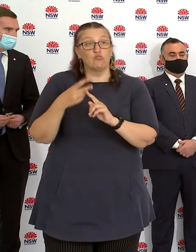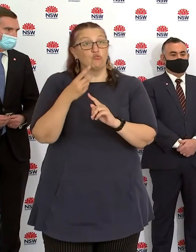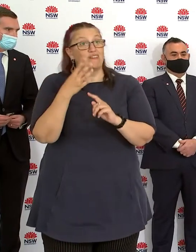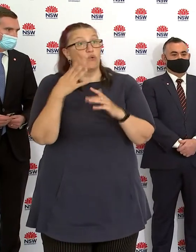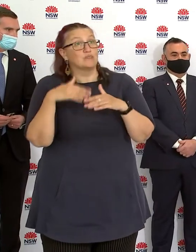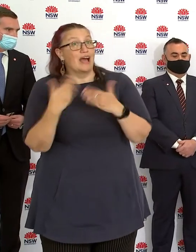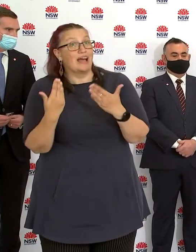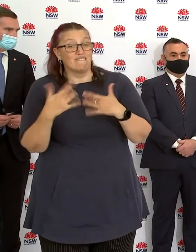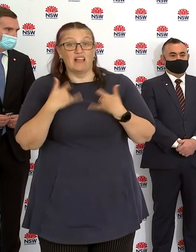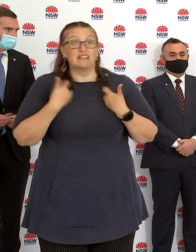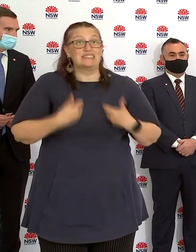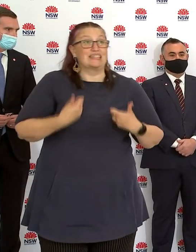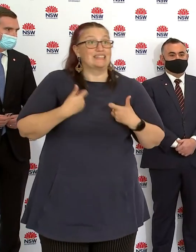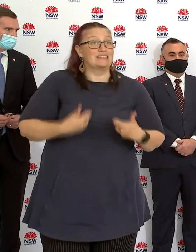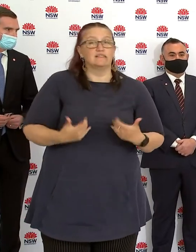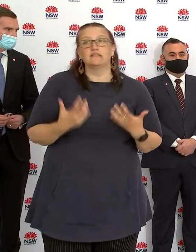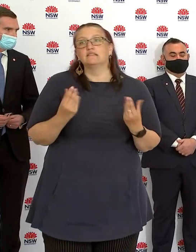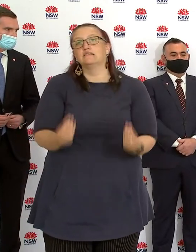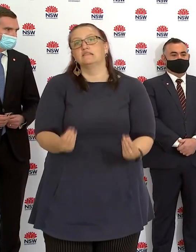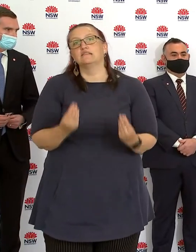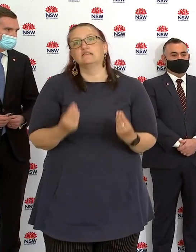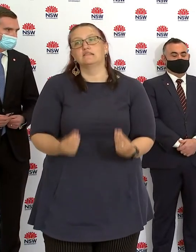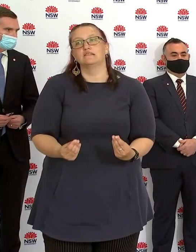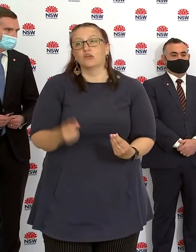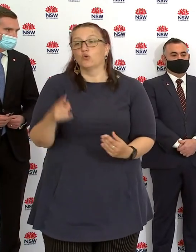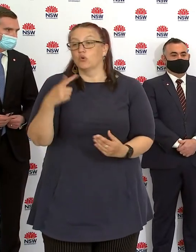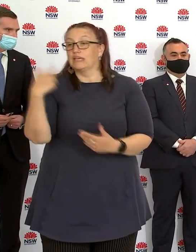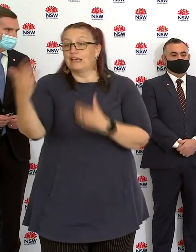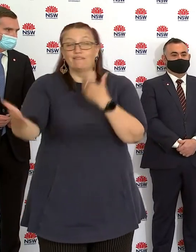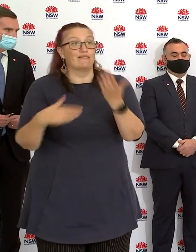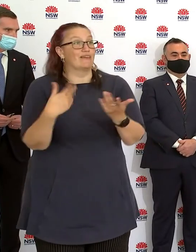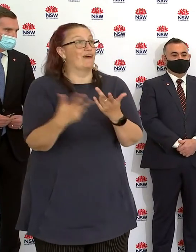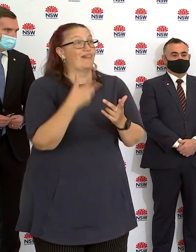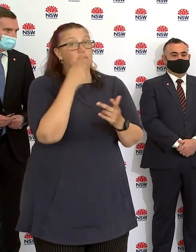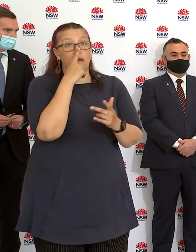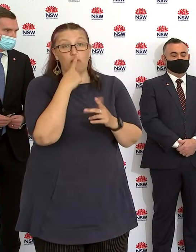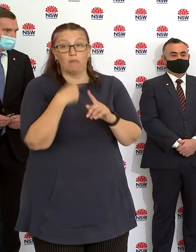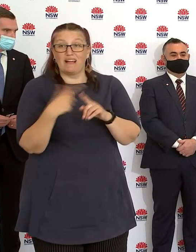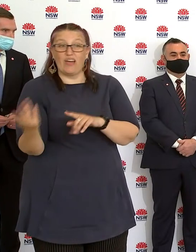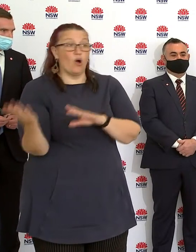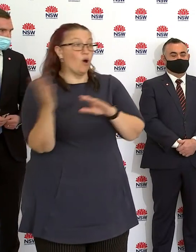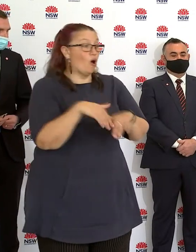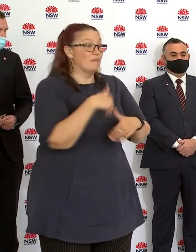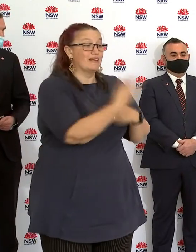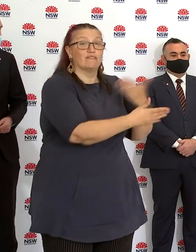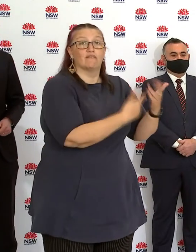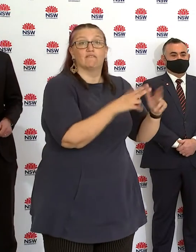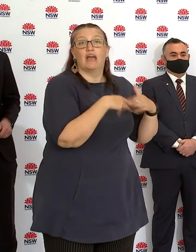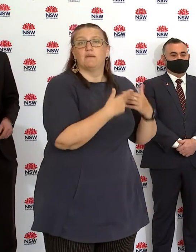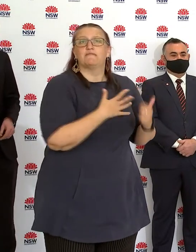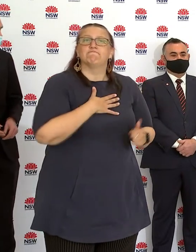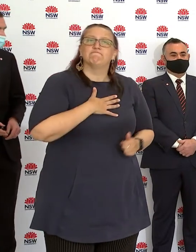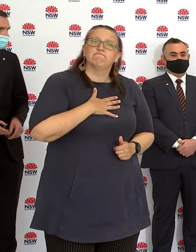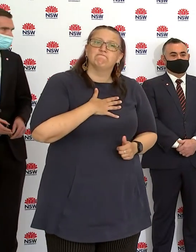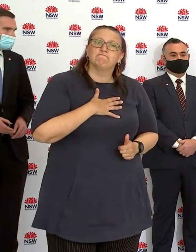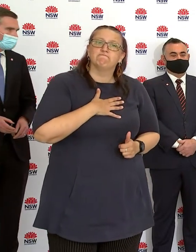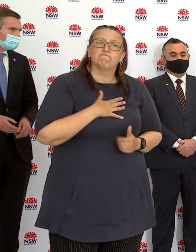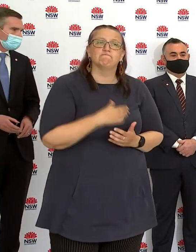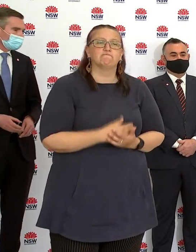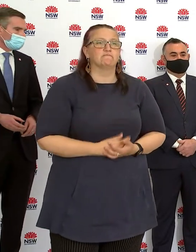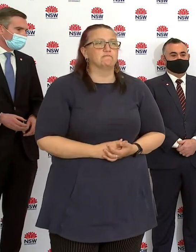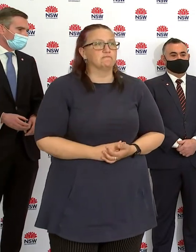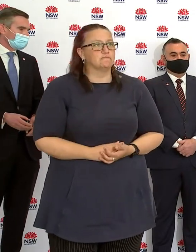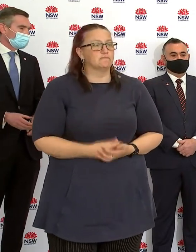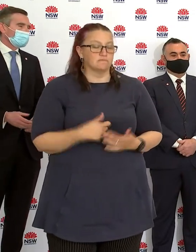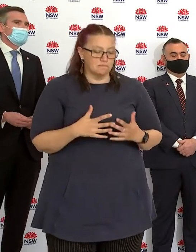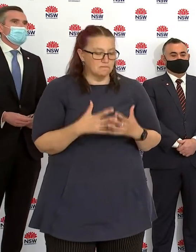further transmission. So thank you to the communities. Also, can I express my gratitude to the communities of southwestern